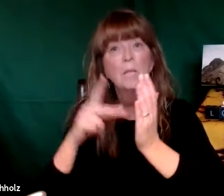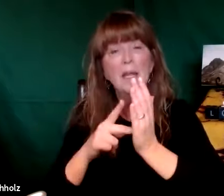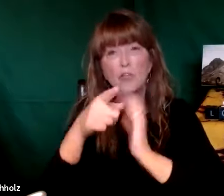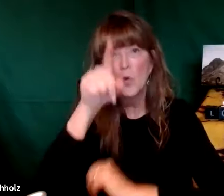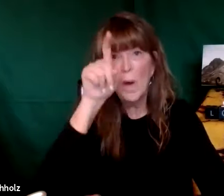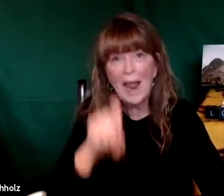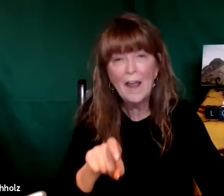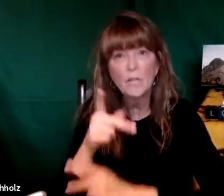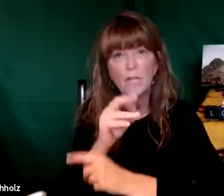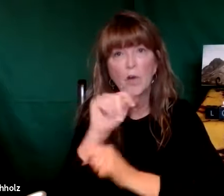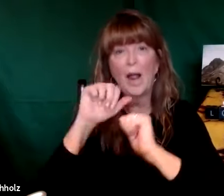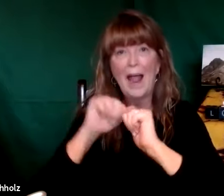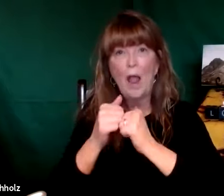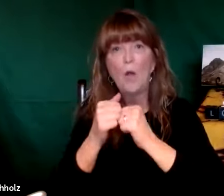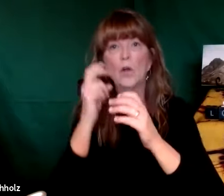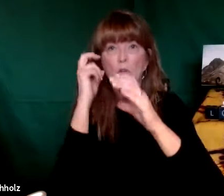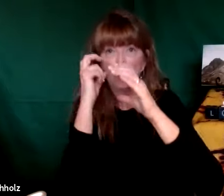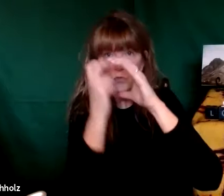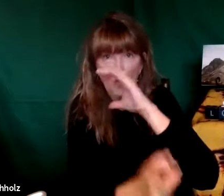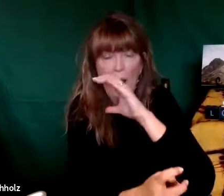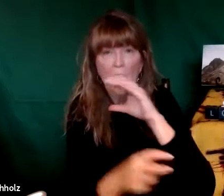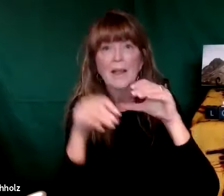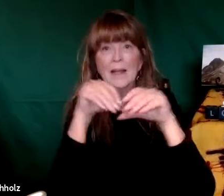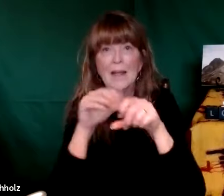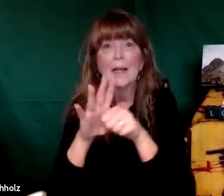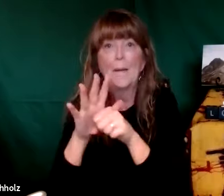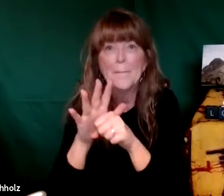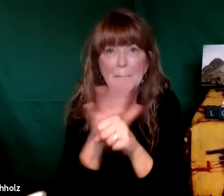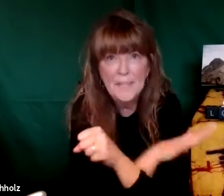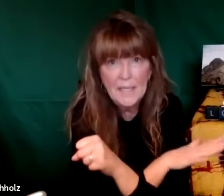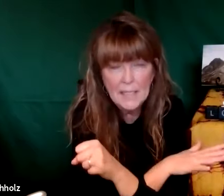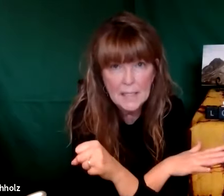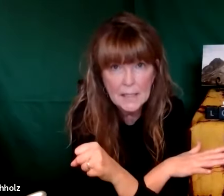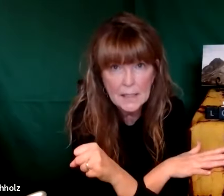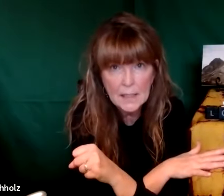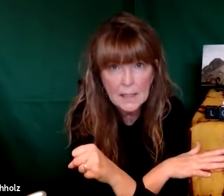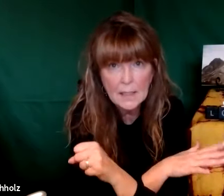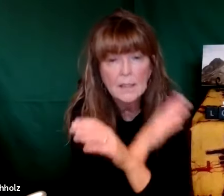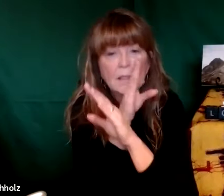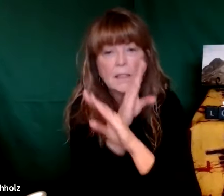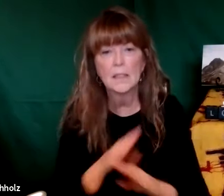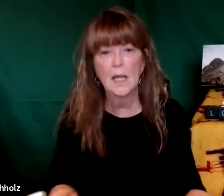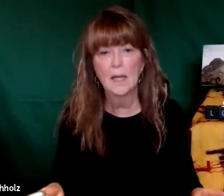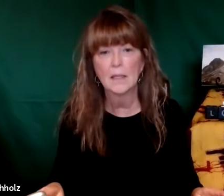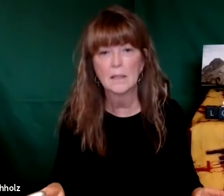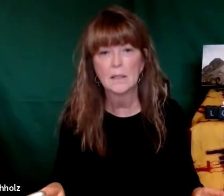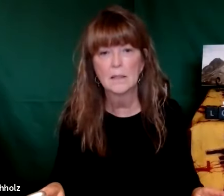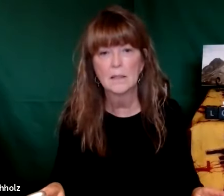telling us to look but you have to figure out how you can enter into that complete